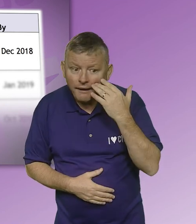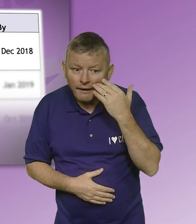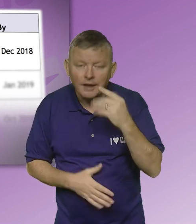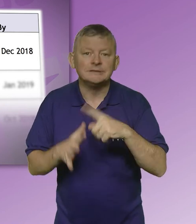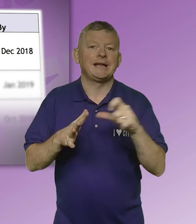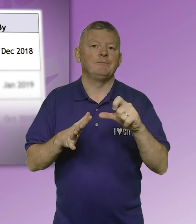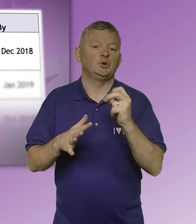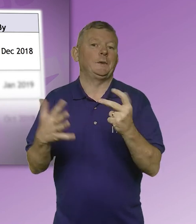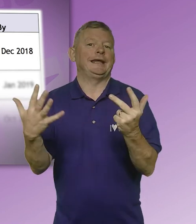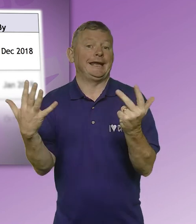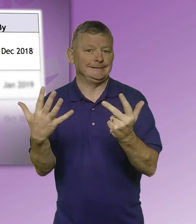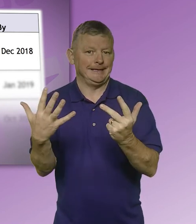December 2018